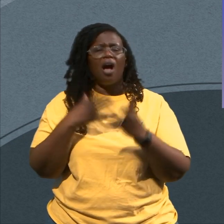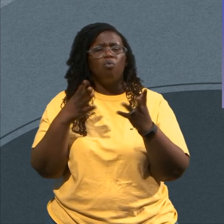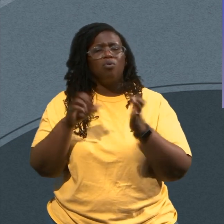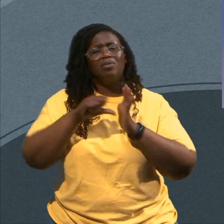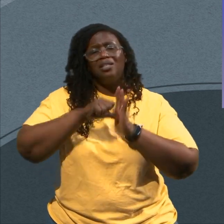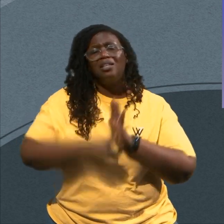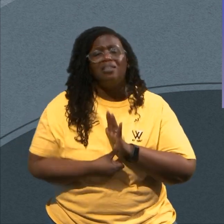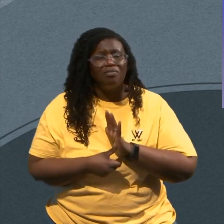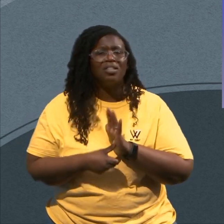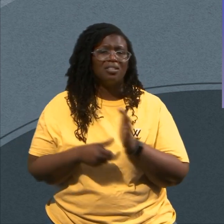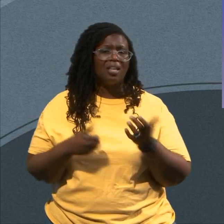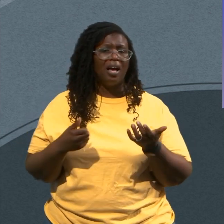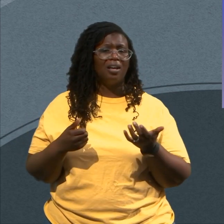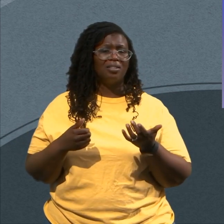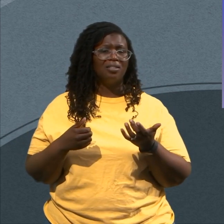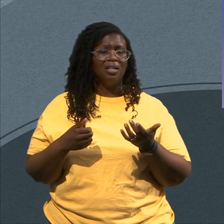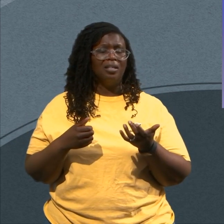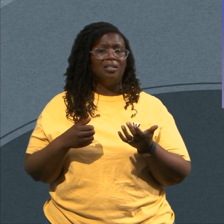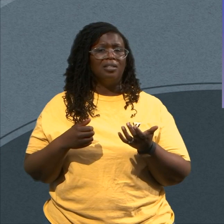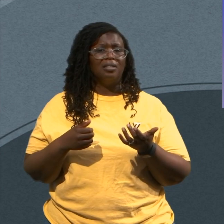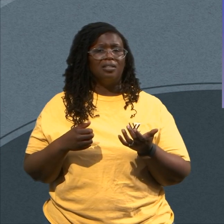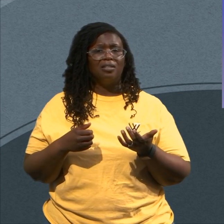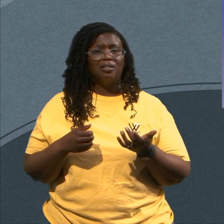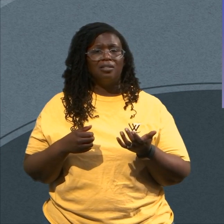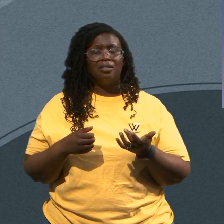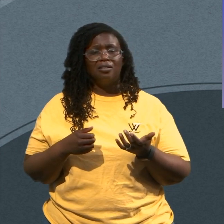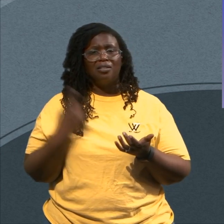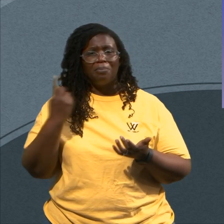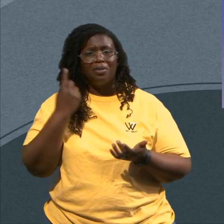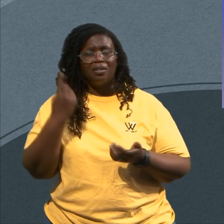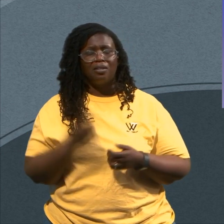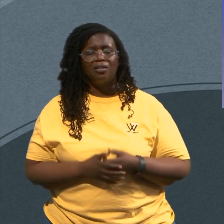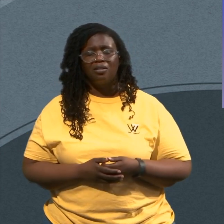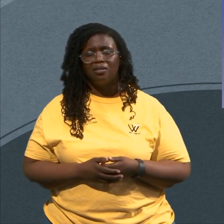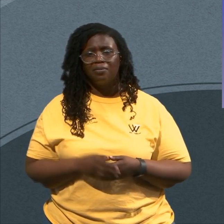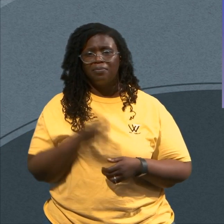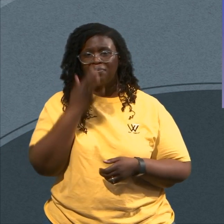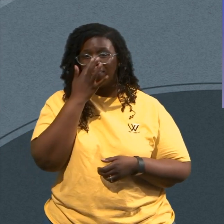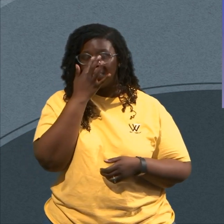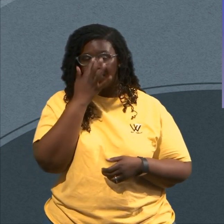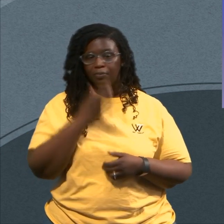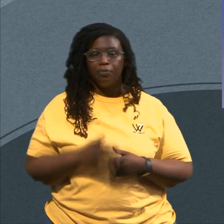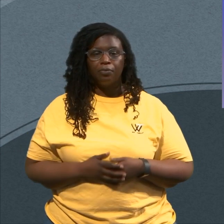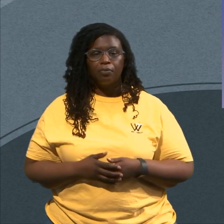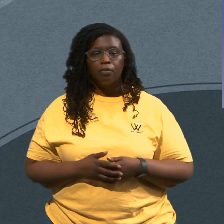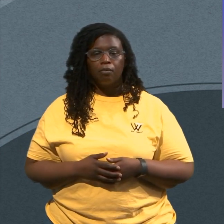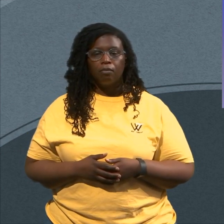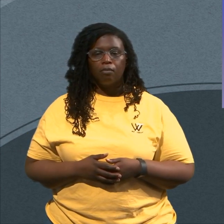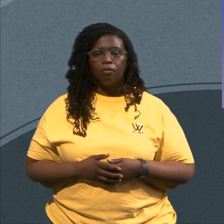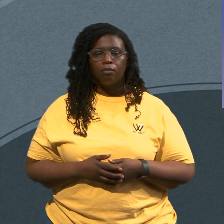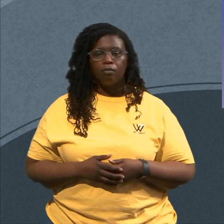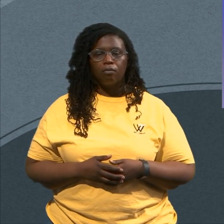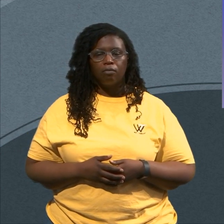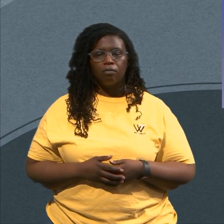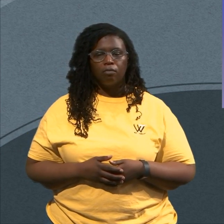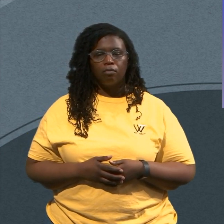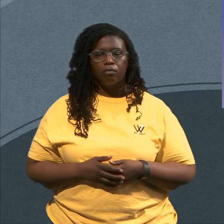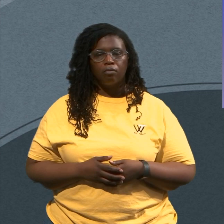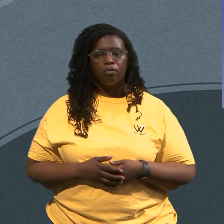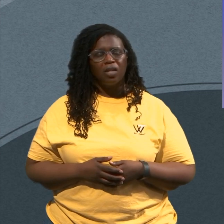It's Not Just Hitting Pause To Reflect On God Personally But I Need To Hit Pause To